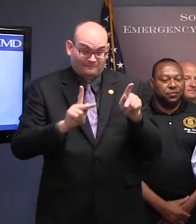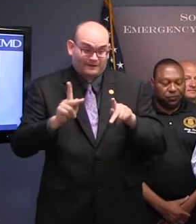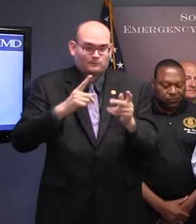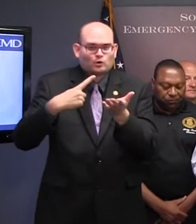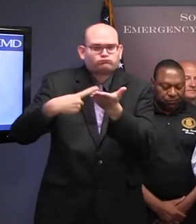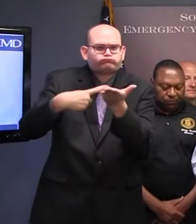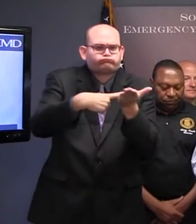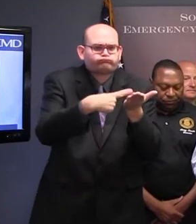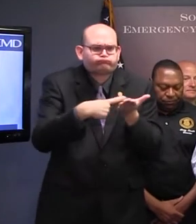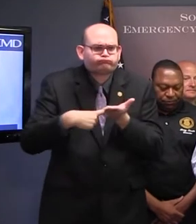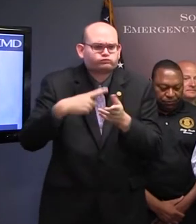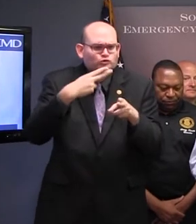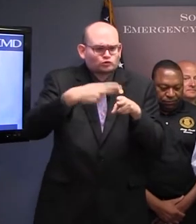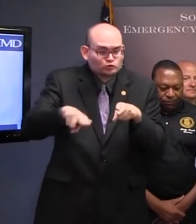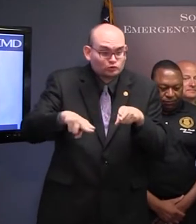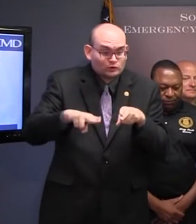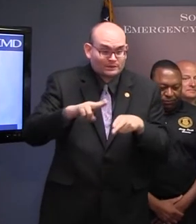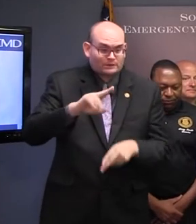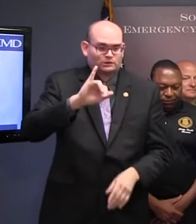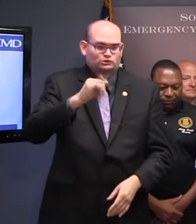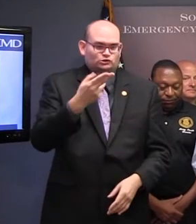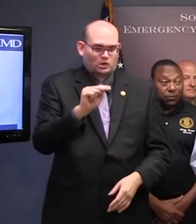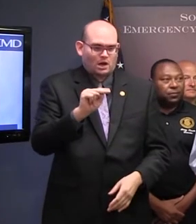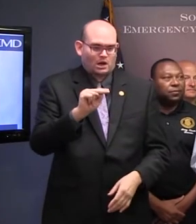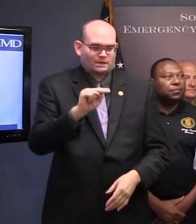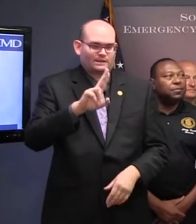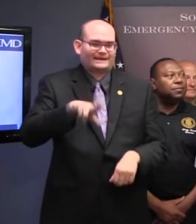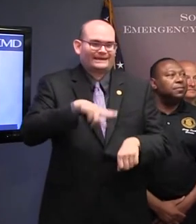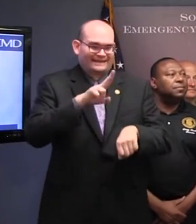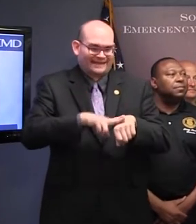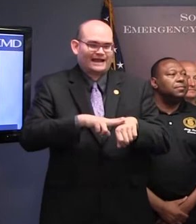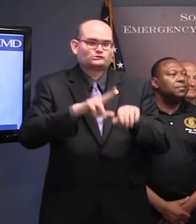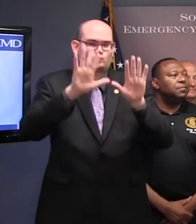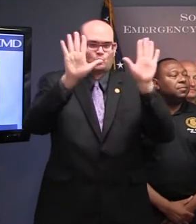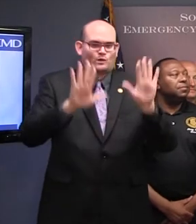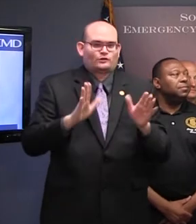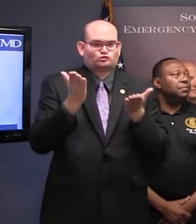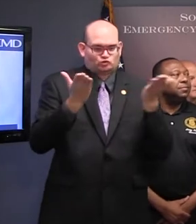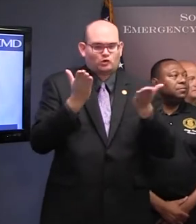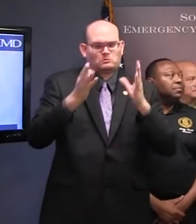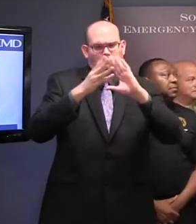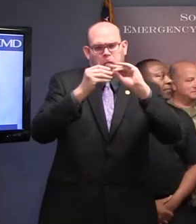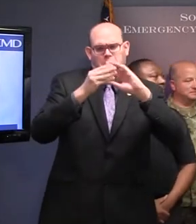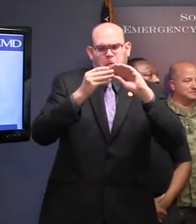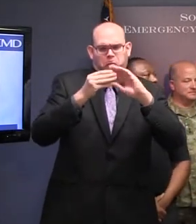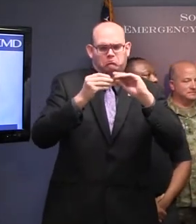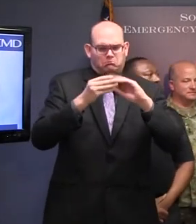John Quarello from the National Weather Service to give us an update on the hurricane.